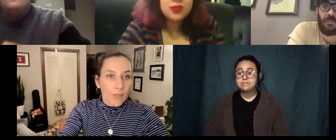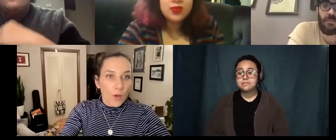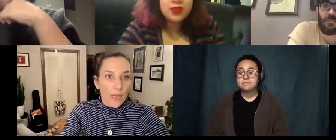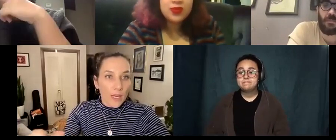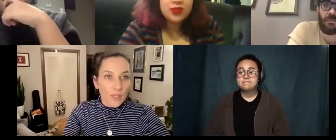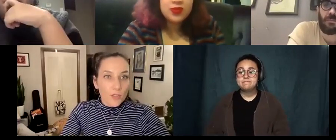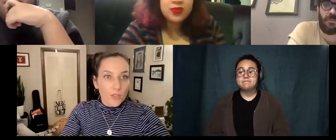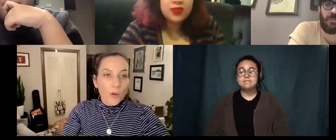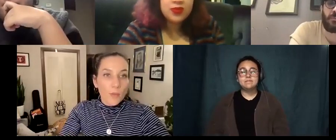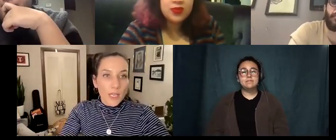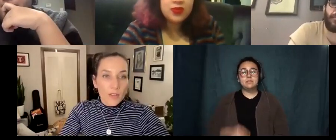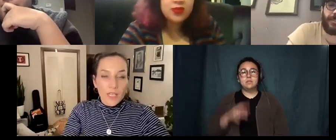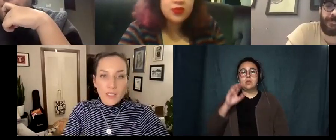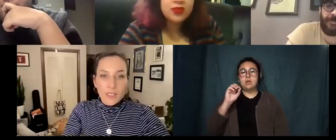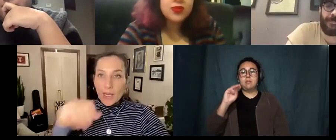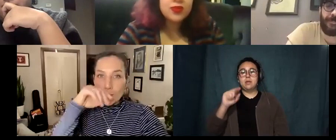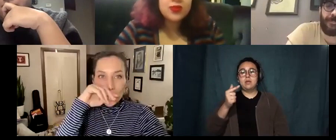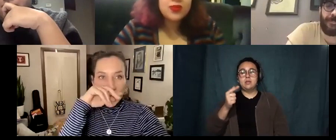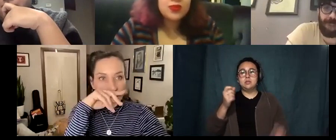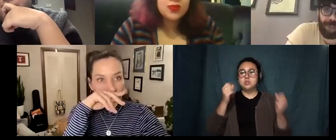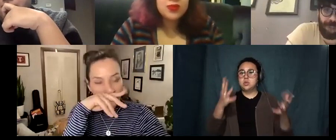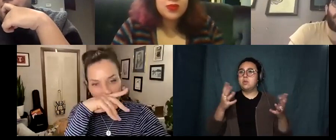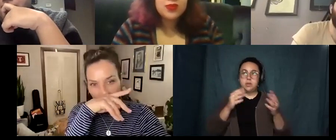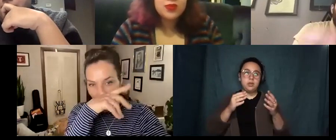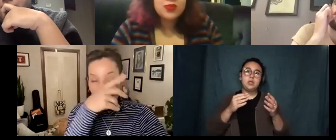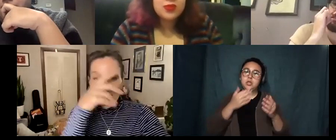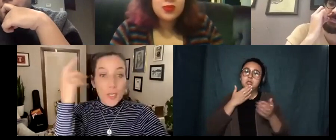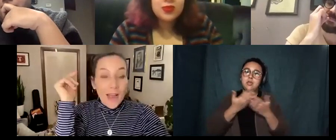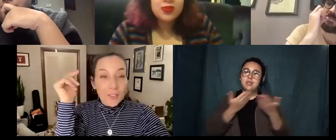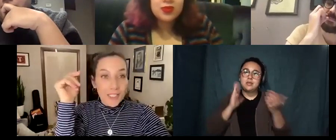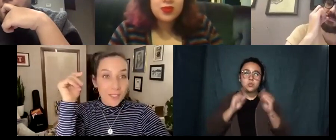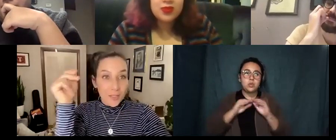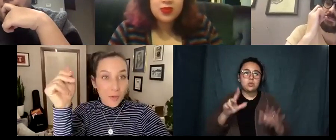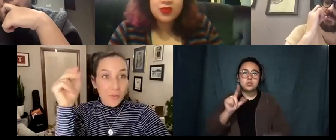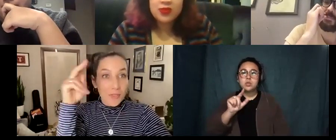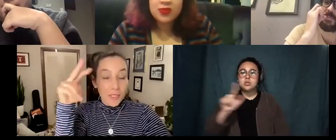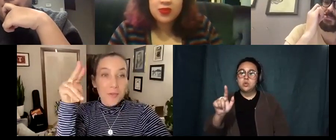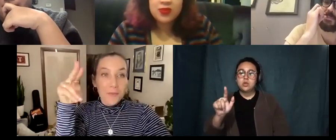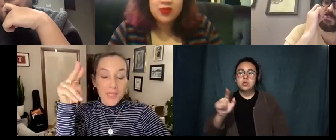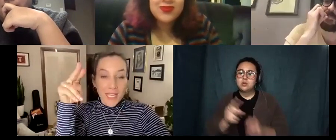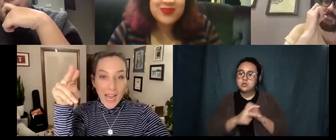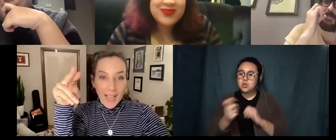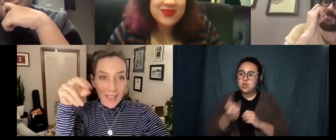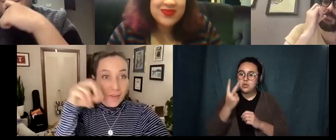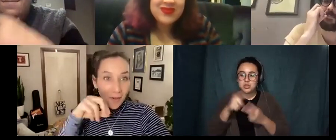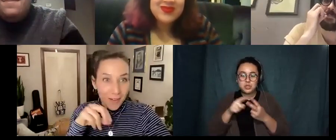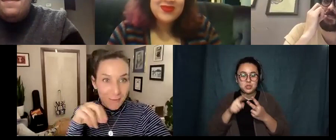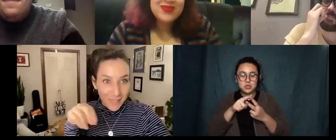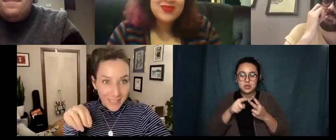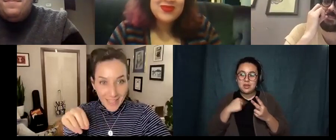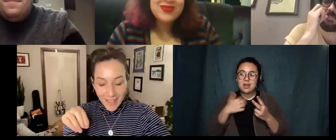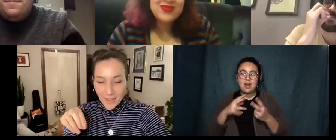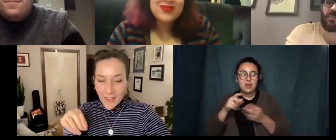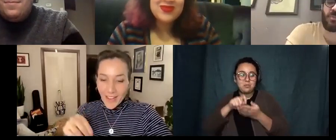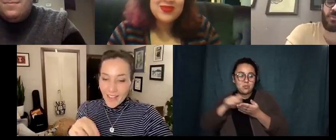oh my god there's so many good things coming out in 2021 um and you actually stole the two that I had already